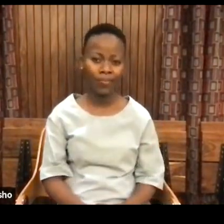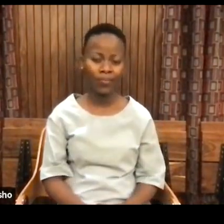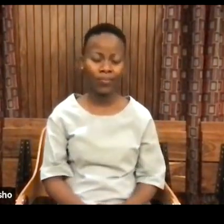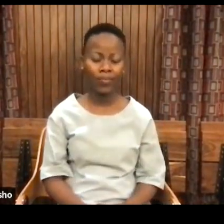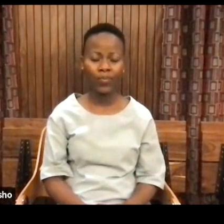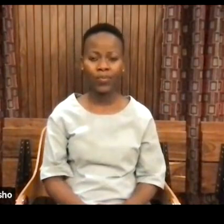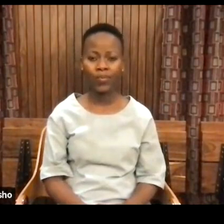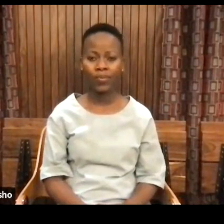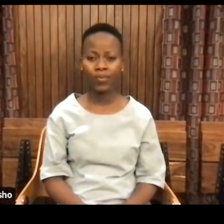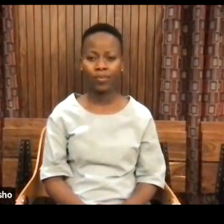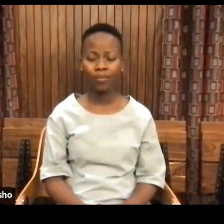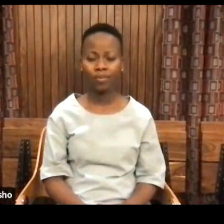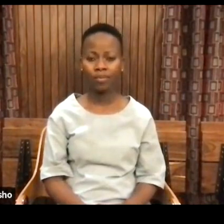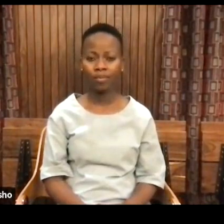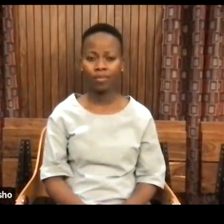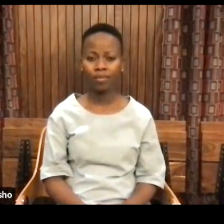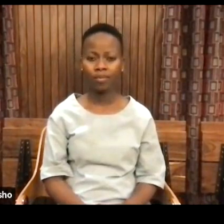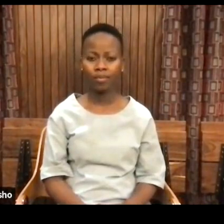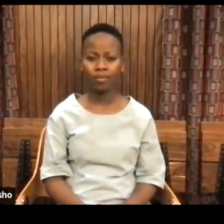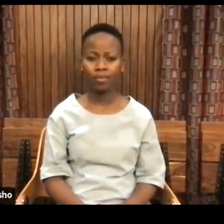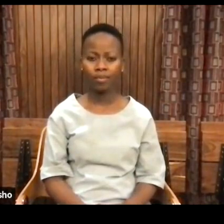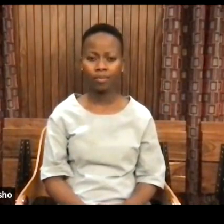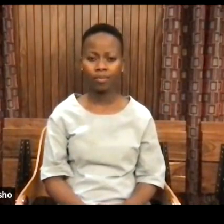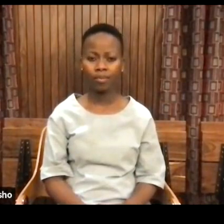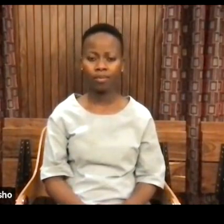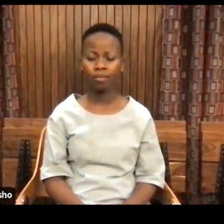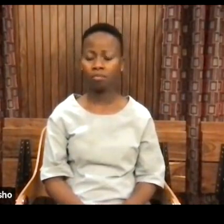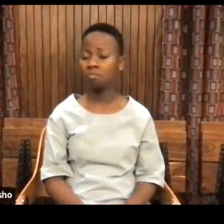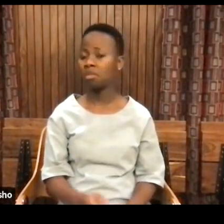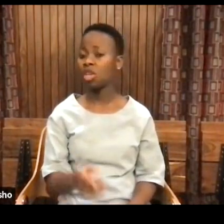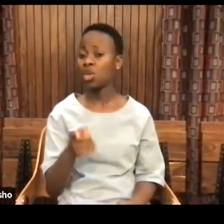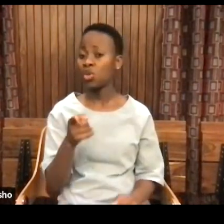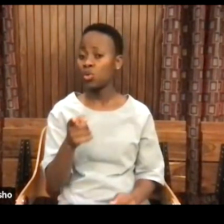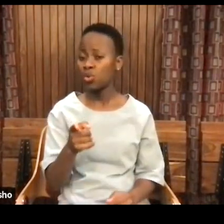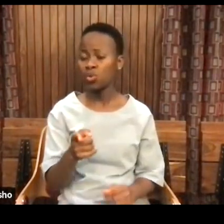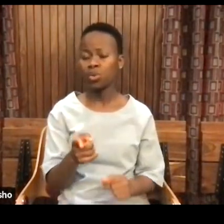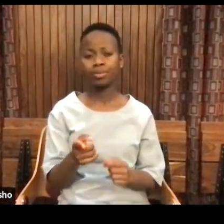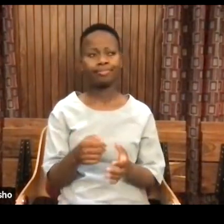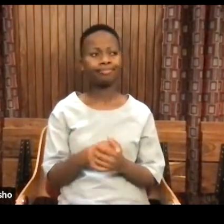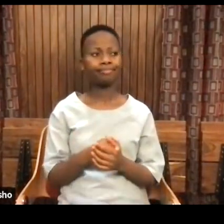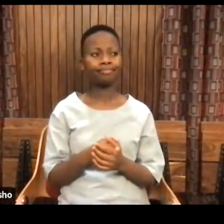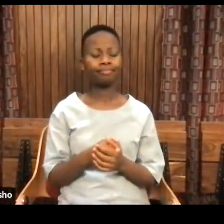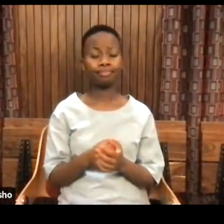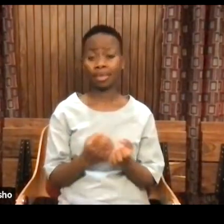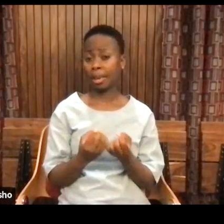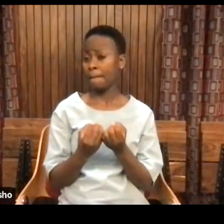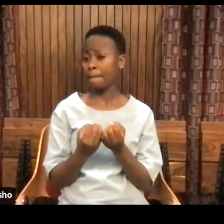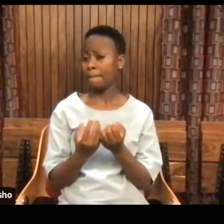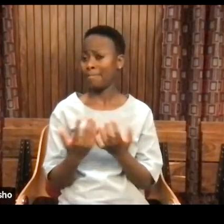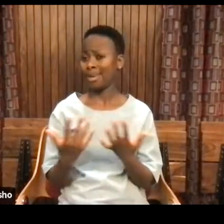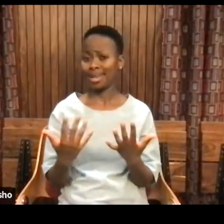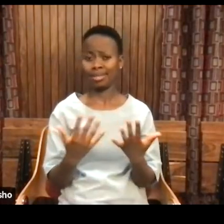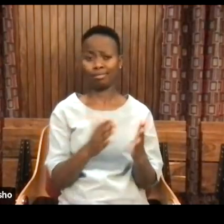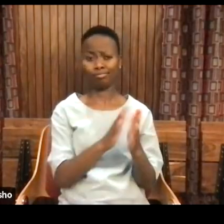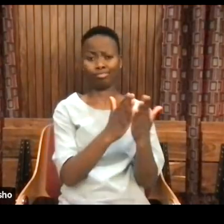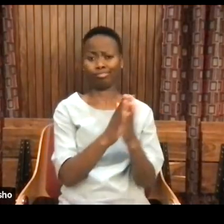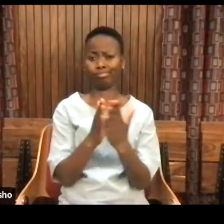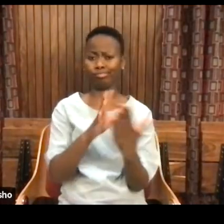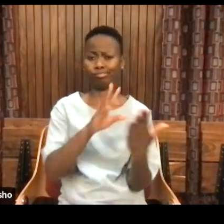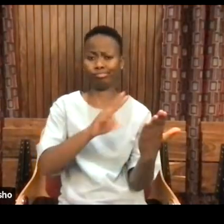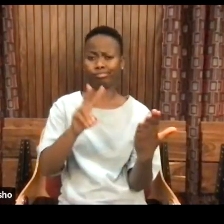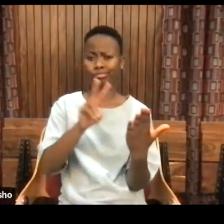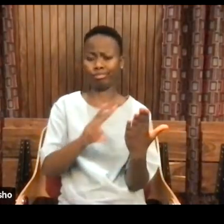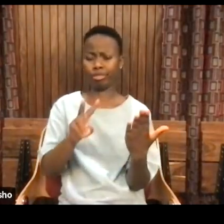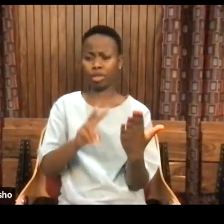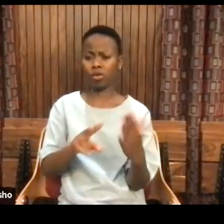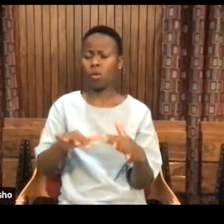When they read, whether it's present, or whether you go through many others, and not exclusively in